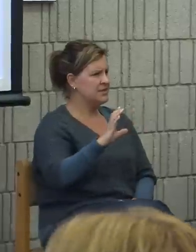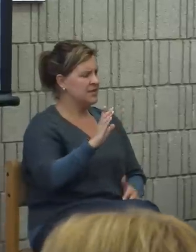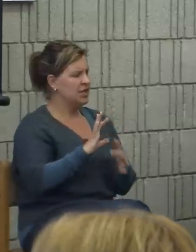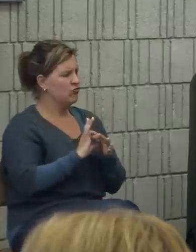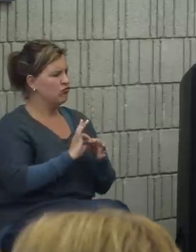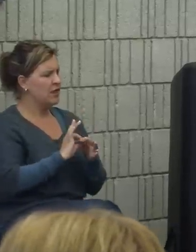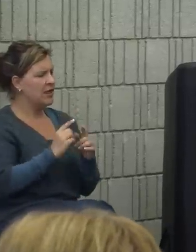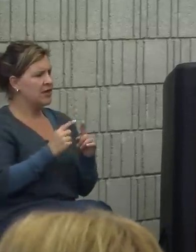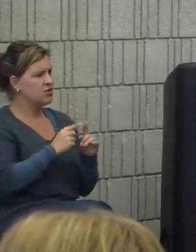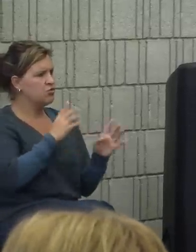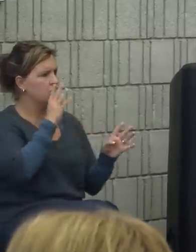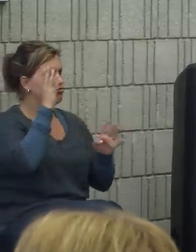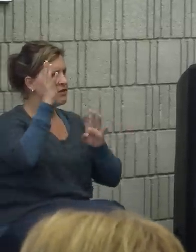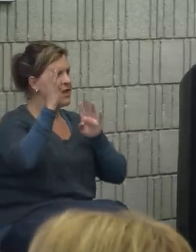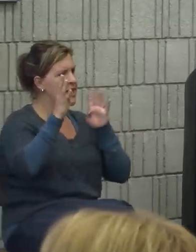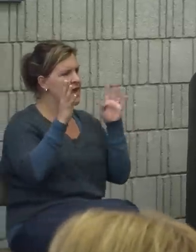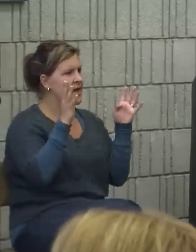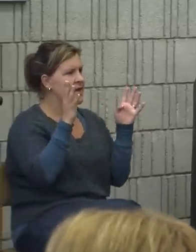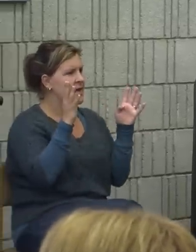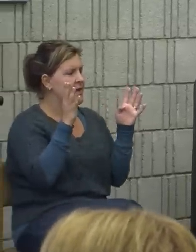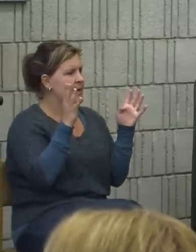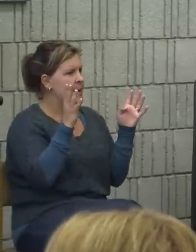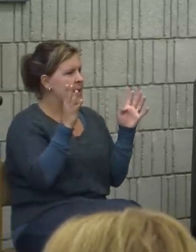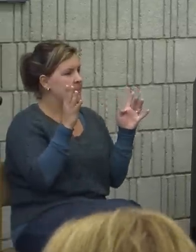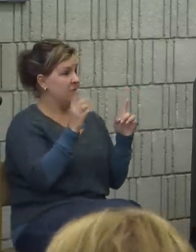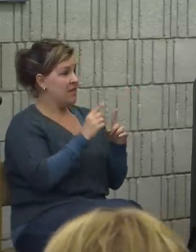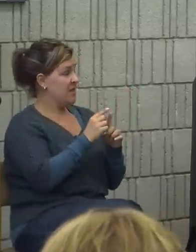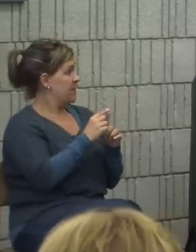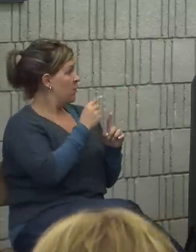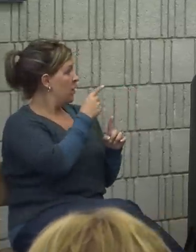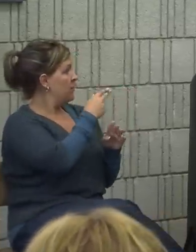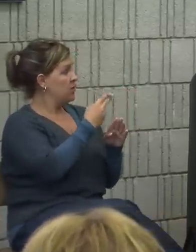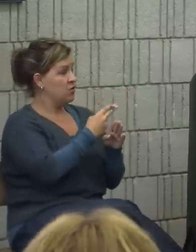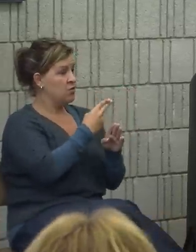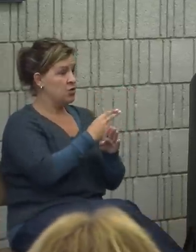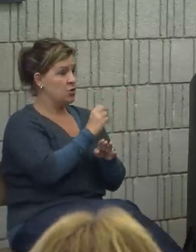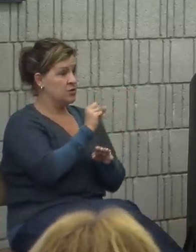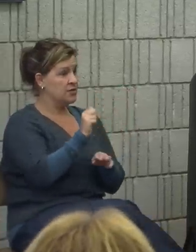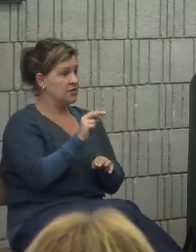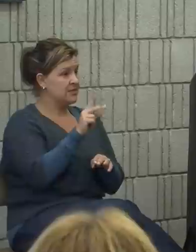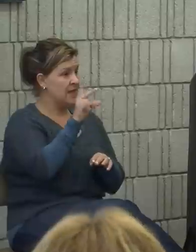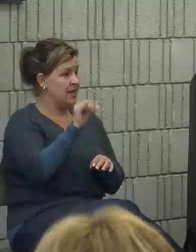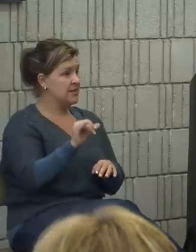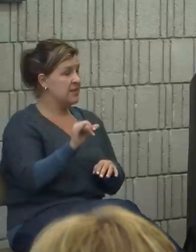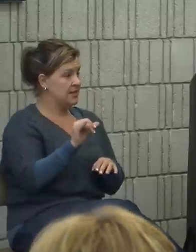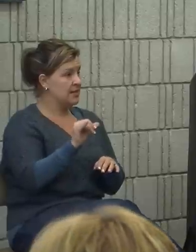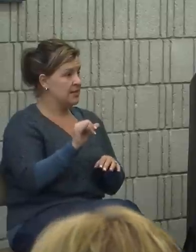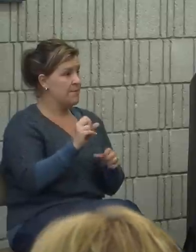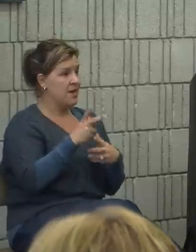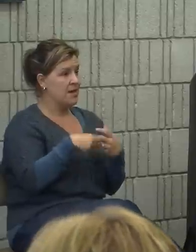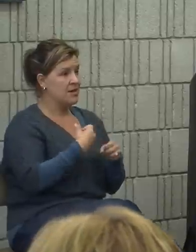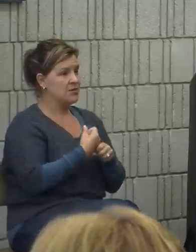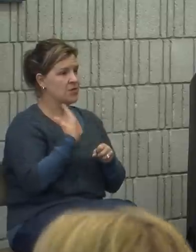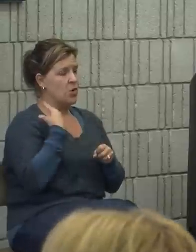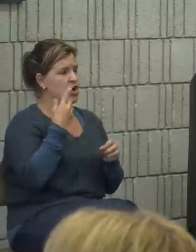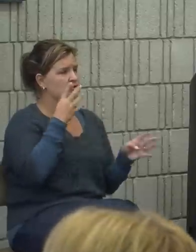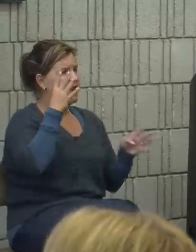creating a, I think the term that you, Sandy told me many years ago, is creating a Deaf-friendly